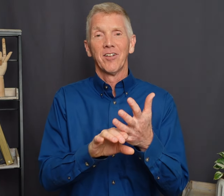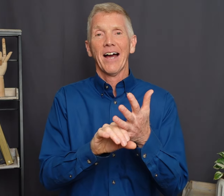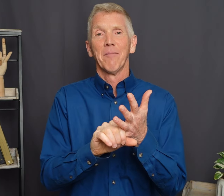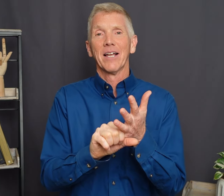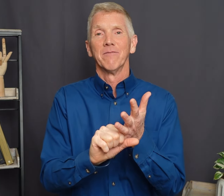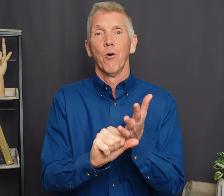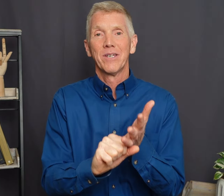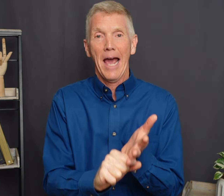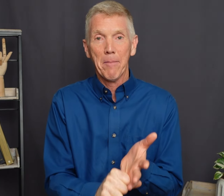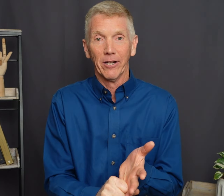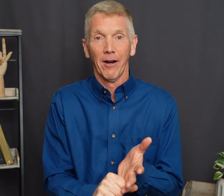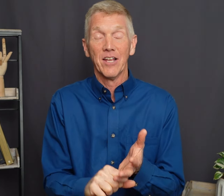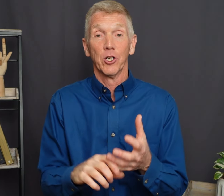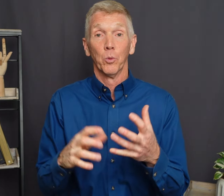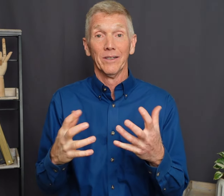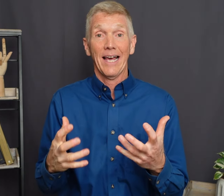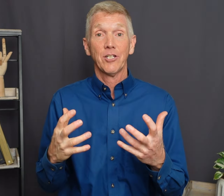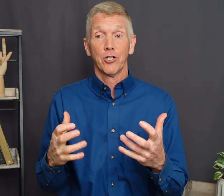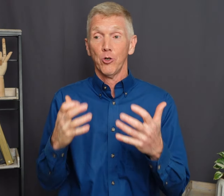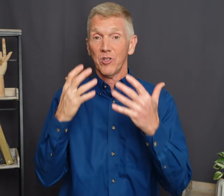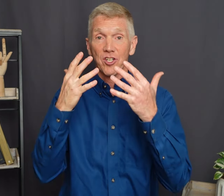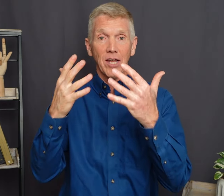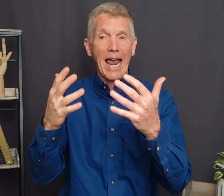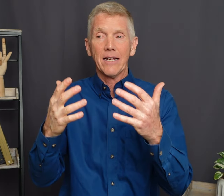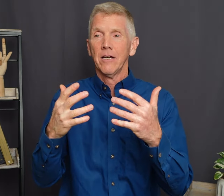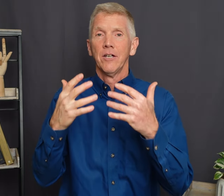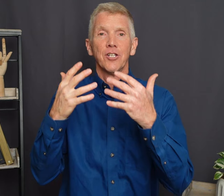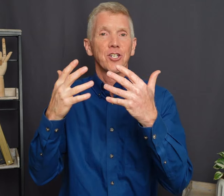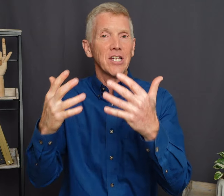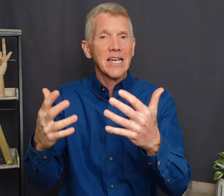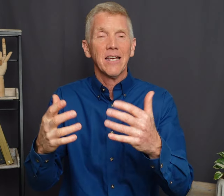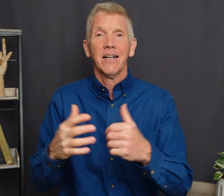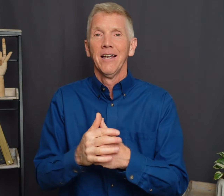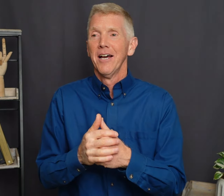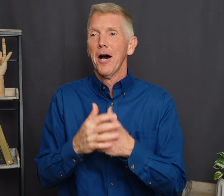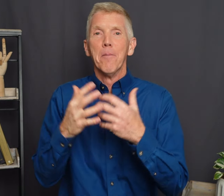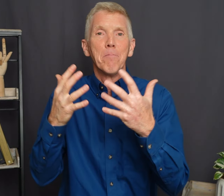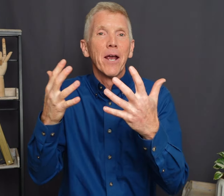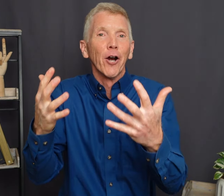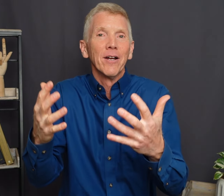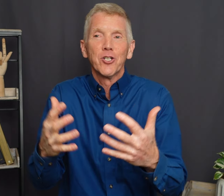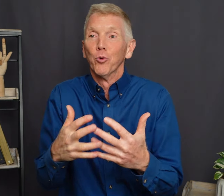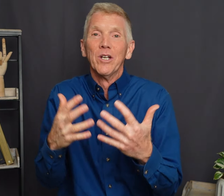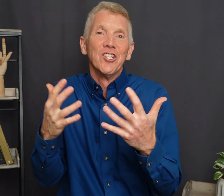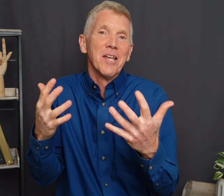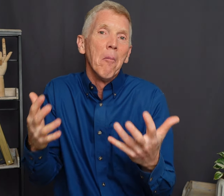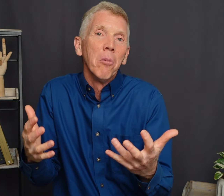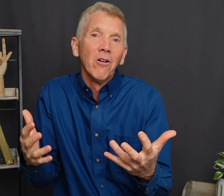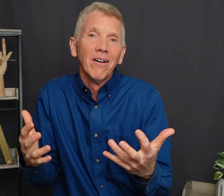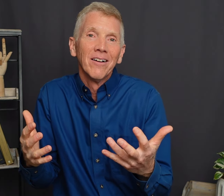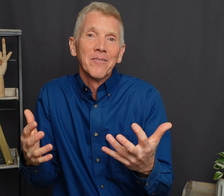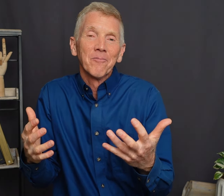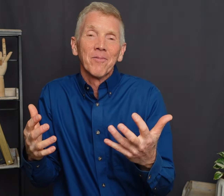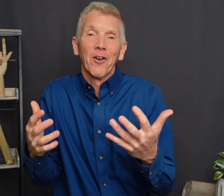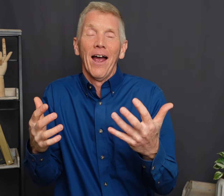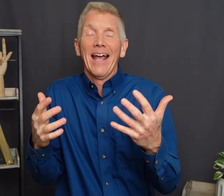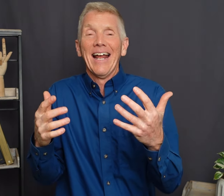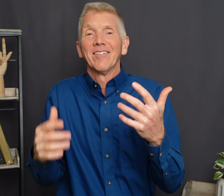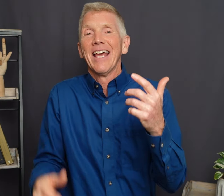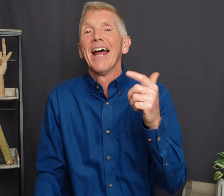talk about some vocabulary as it relates to sight, scene, appearance, resemble Alright, and at the end